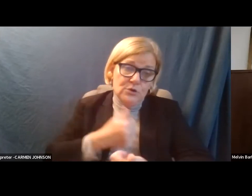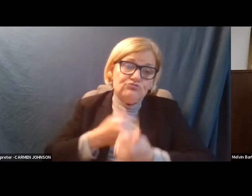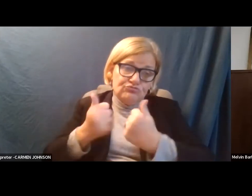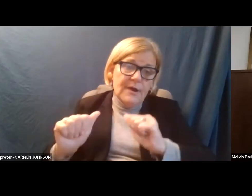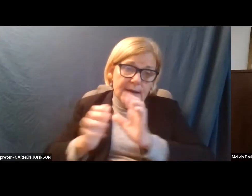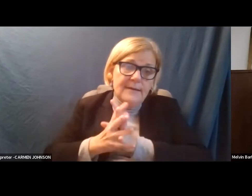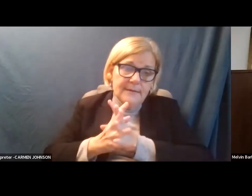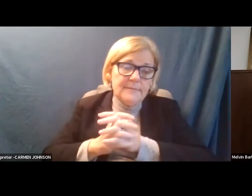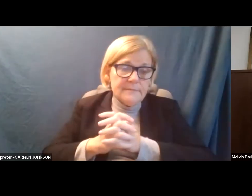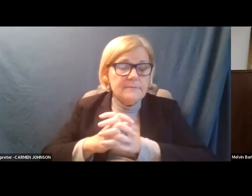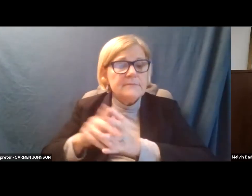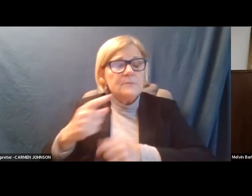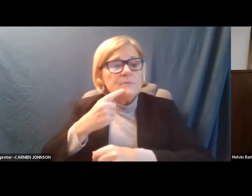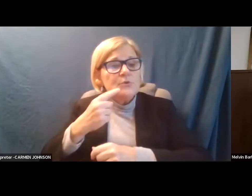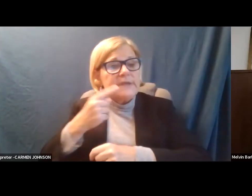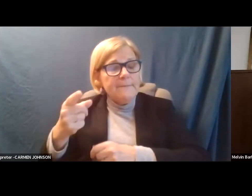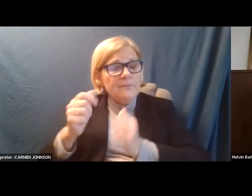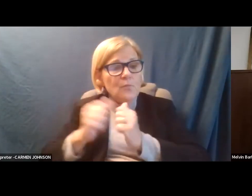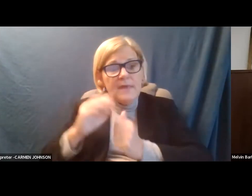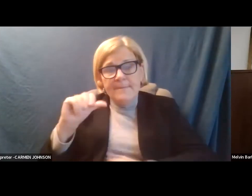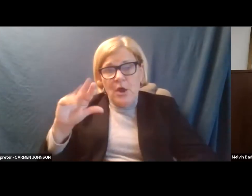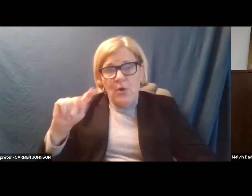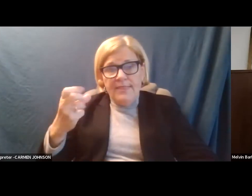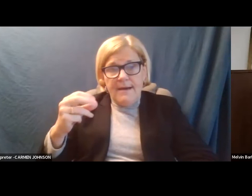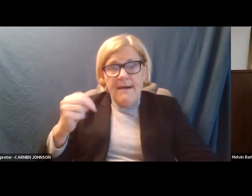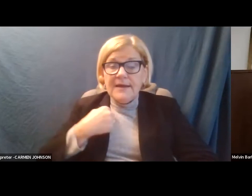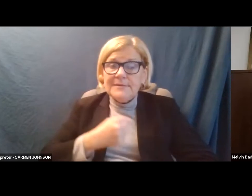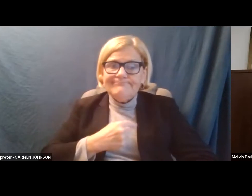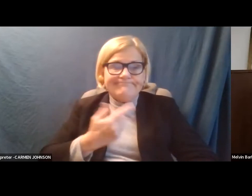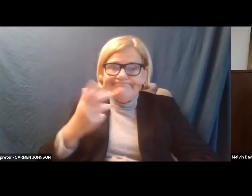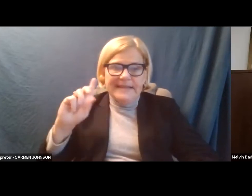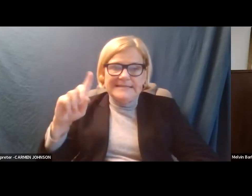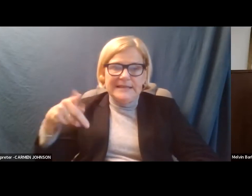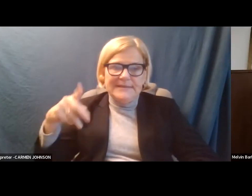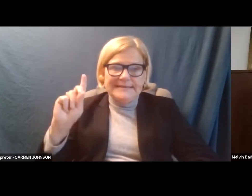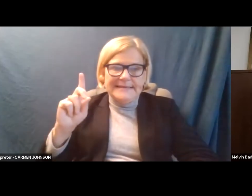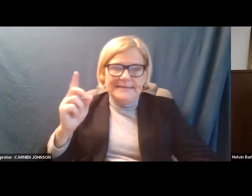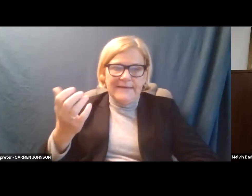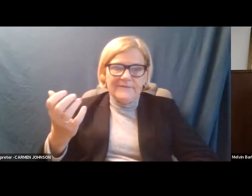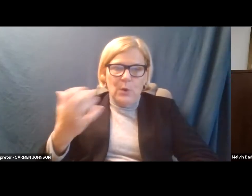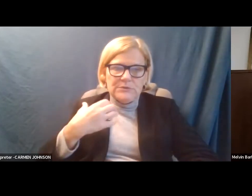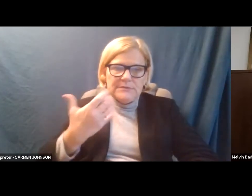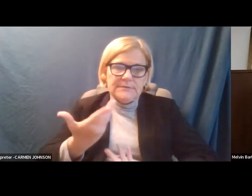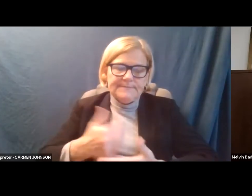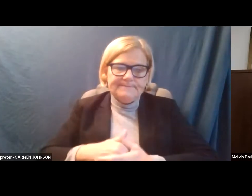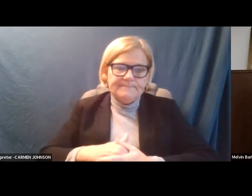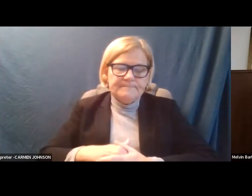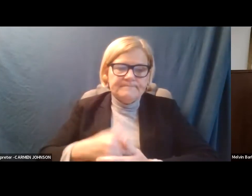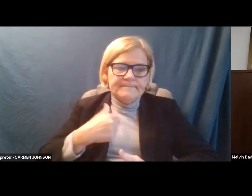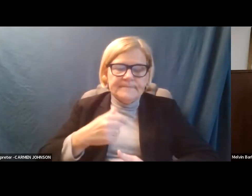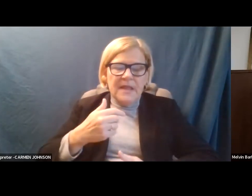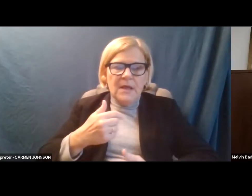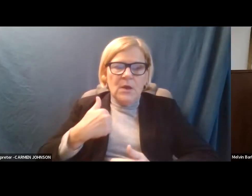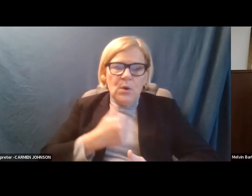Um, and as you said, with the marathon, we were at the mercy of DPD. Um, we are working to get better